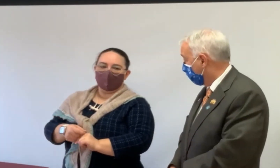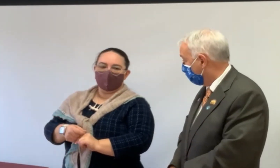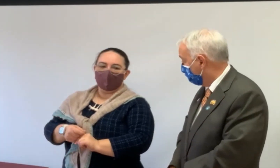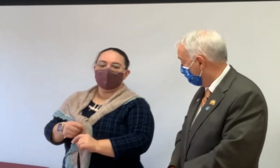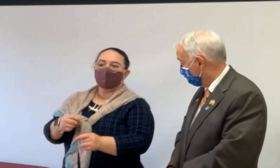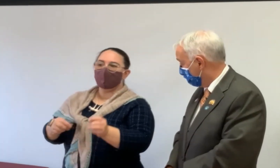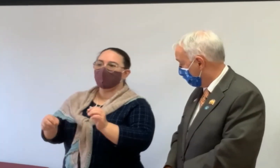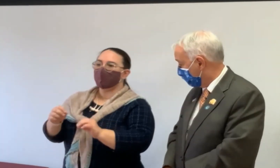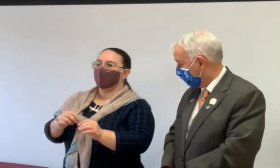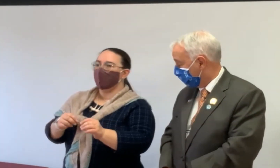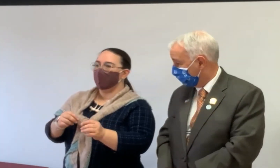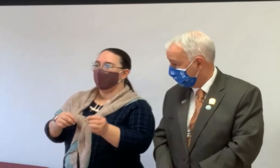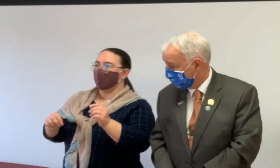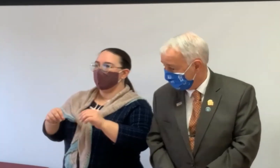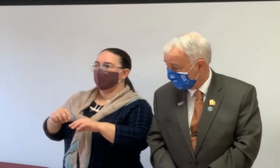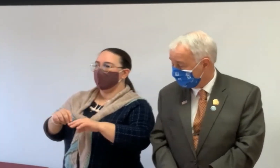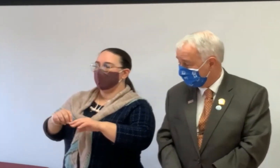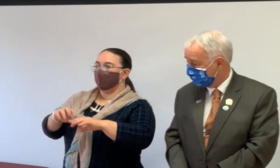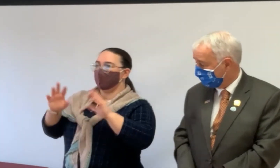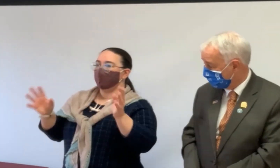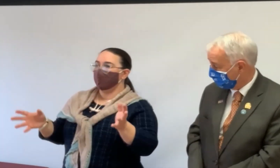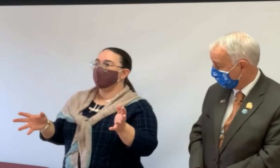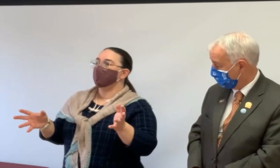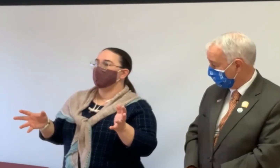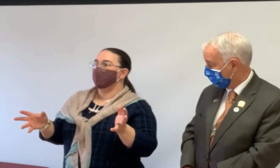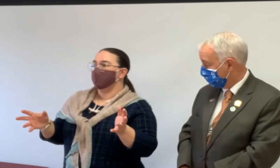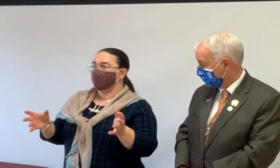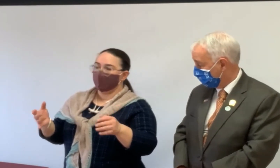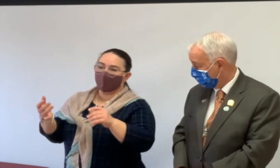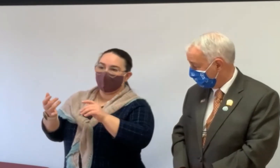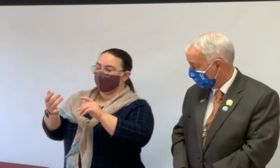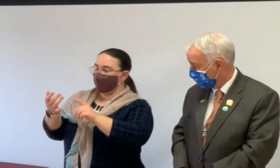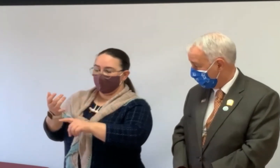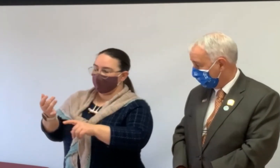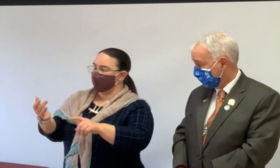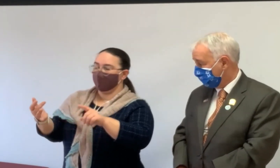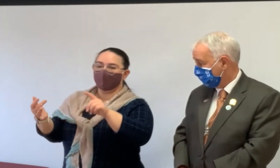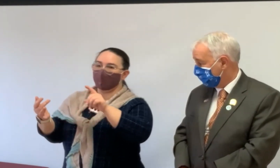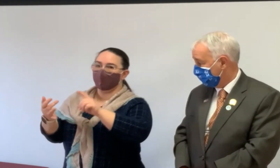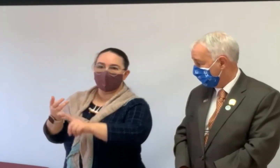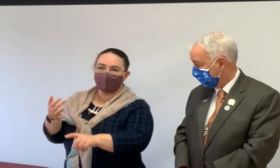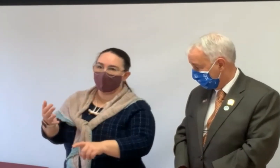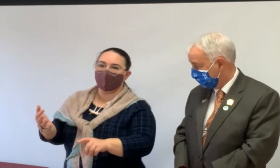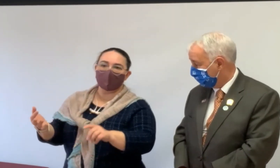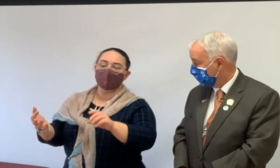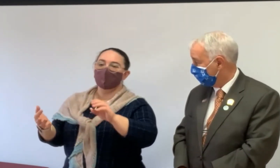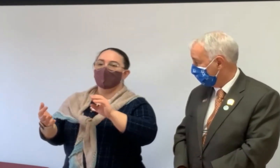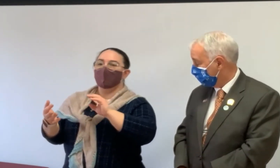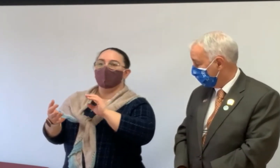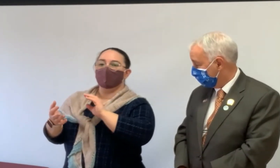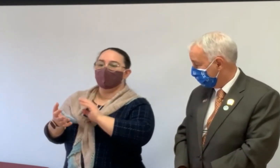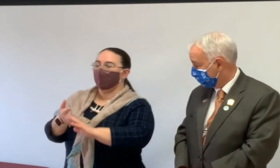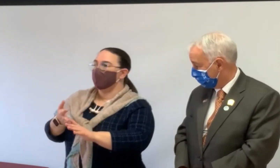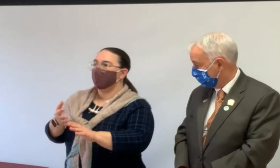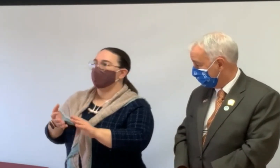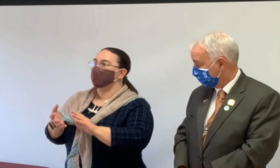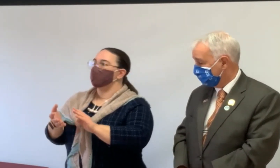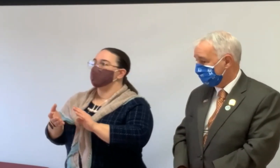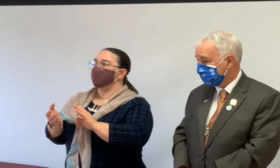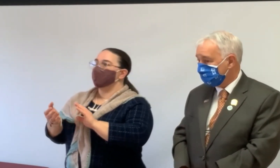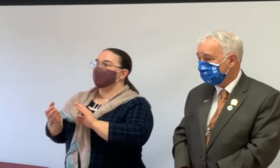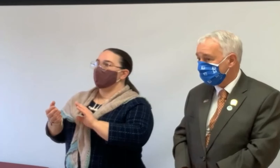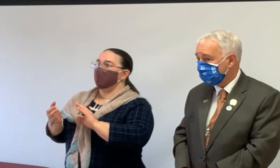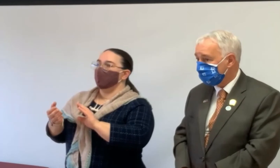ideas. And these things come up again. We're real estate agents. We're not financial advisors or attorneys, um, or